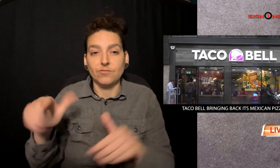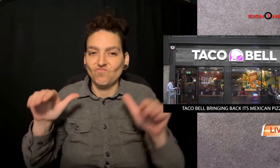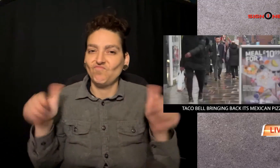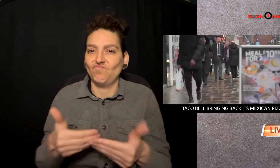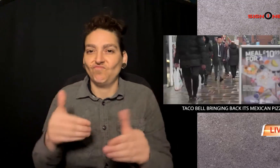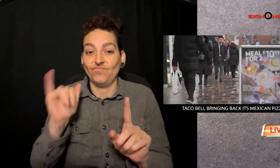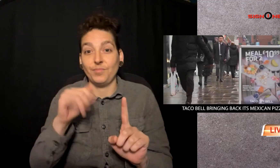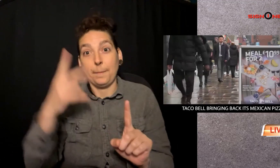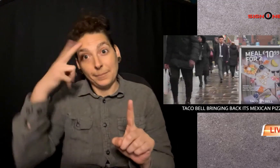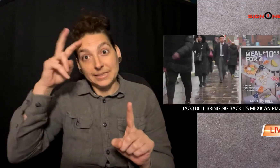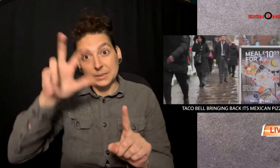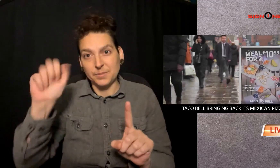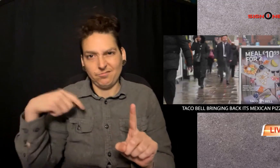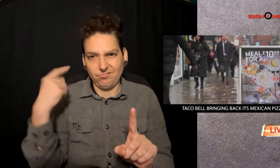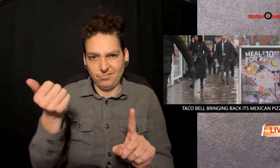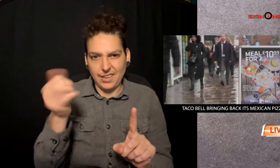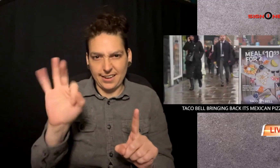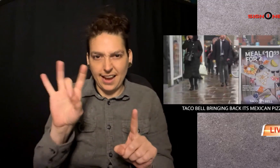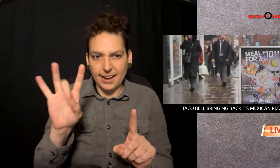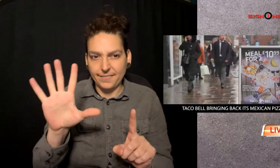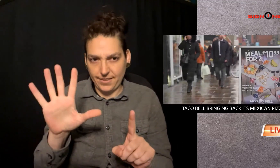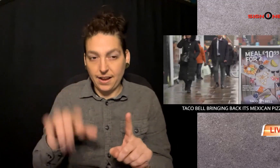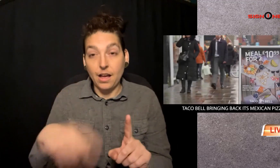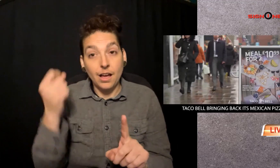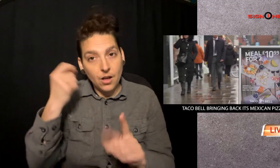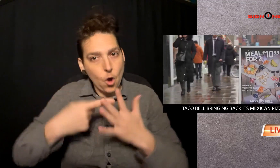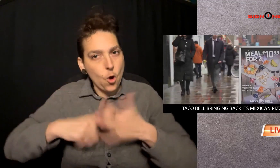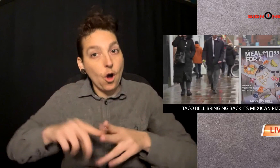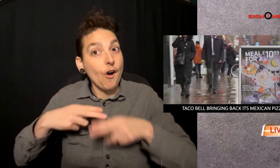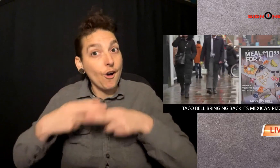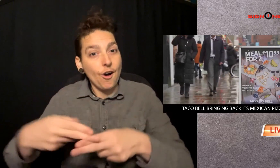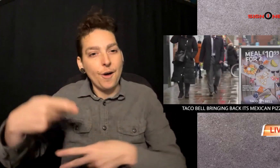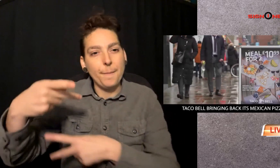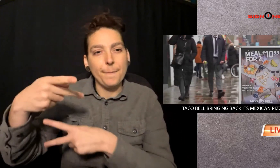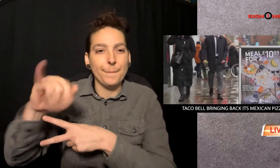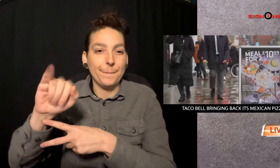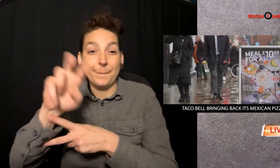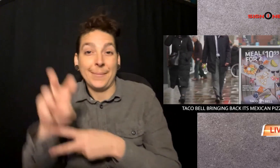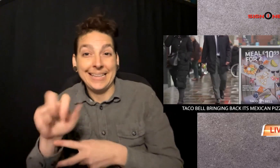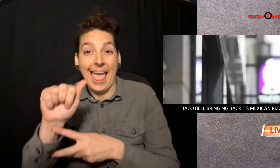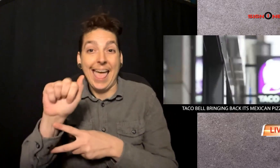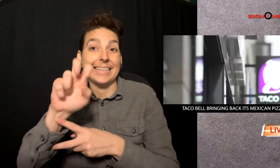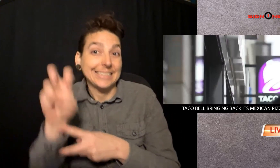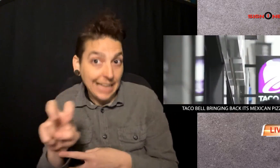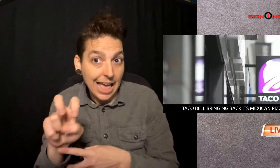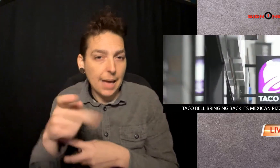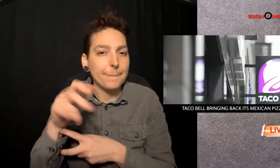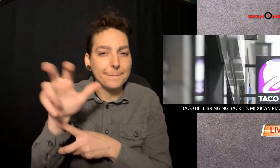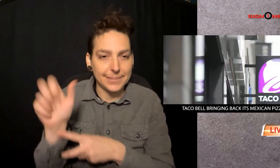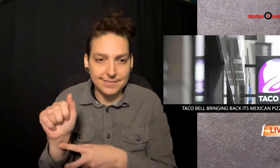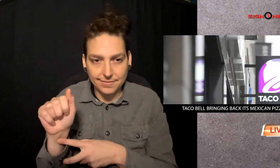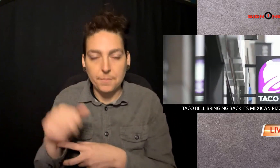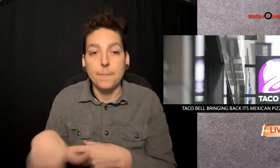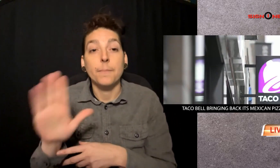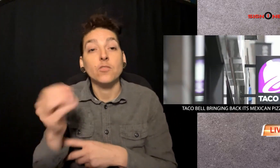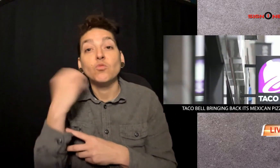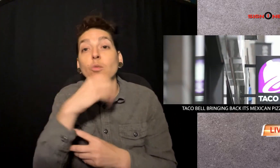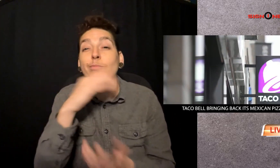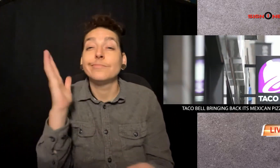month. Taco Bell introduced the item in 1985. It was originally called Pizazz Pizza, but the restaurant stopped